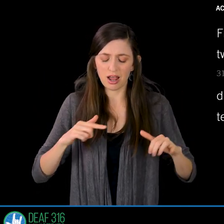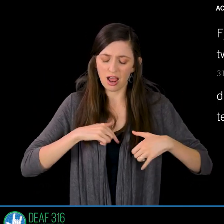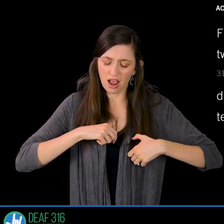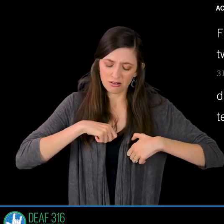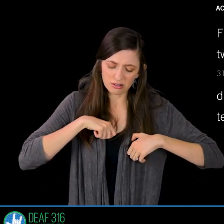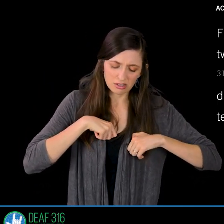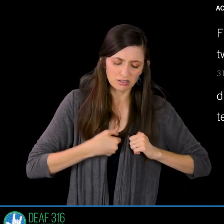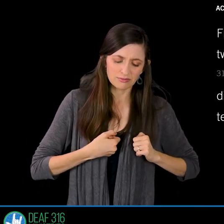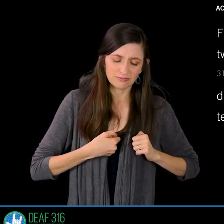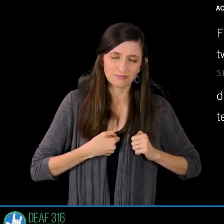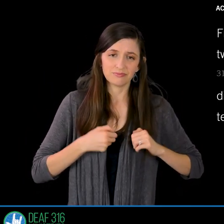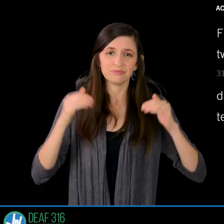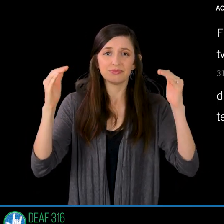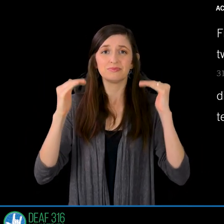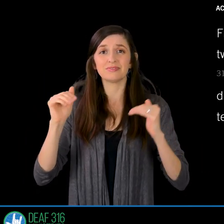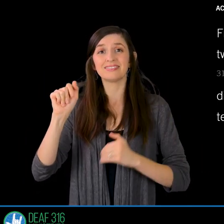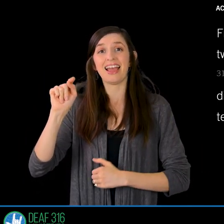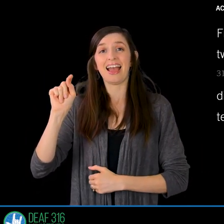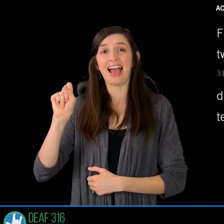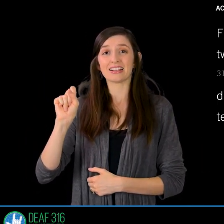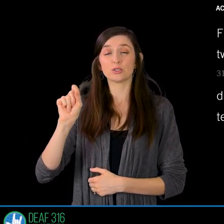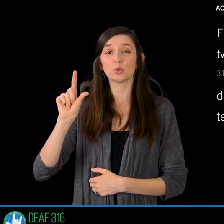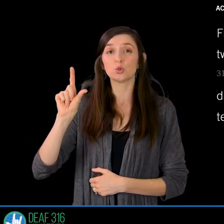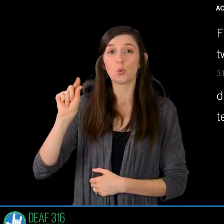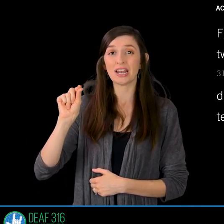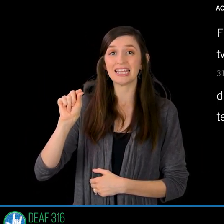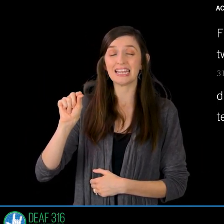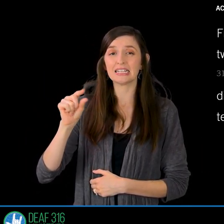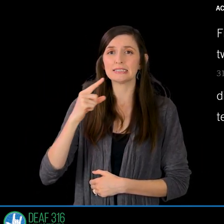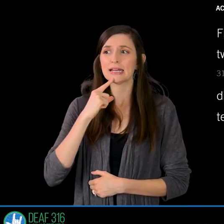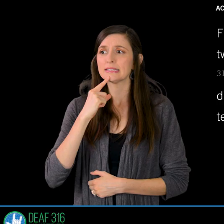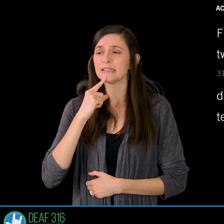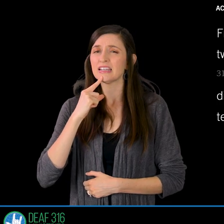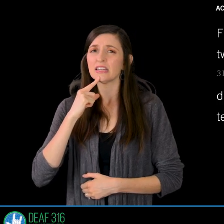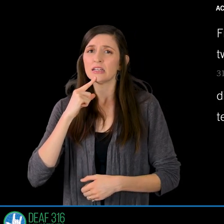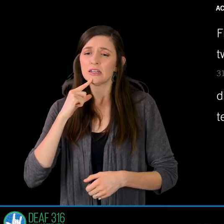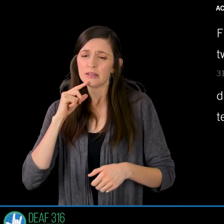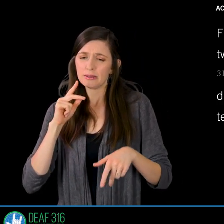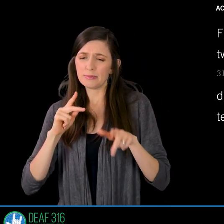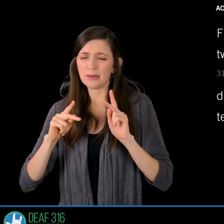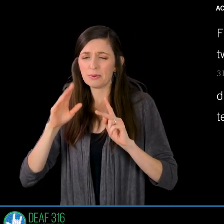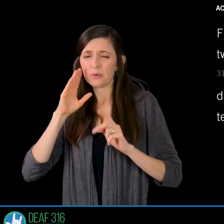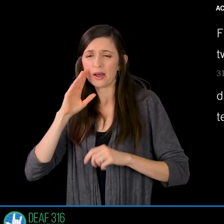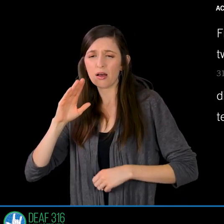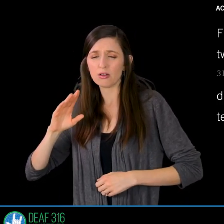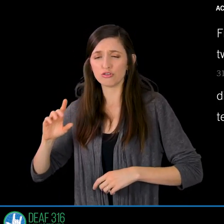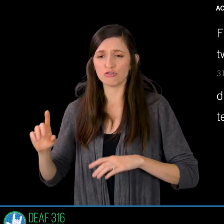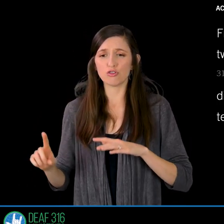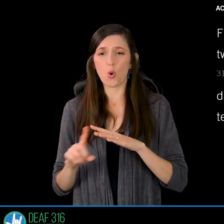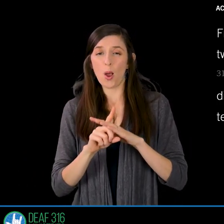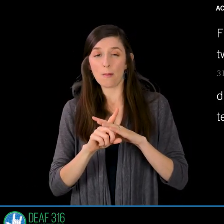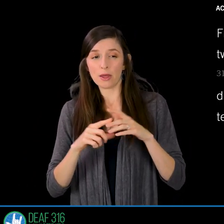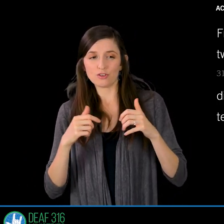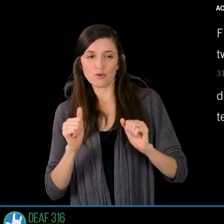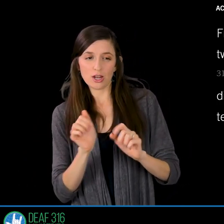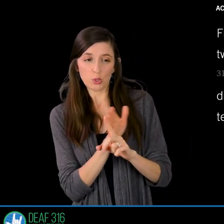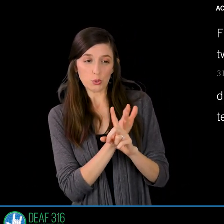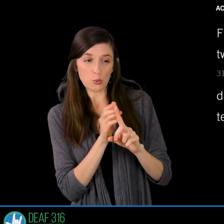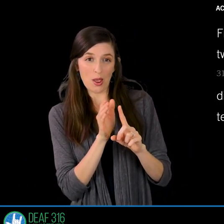from among your own selves will arise men speaking twisted things to draw away the disciples after them therefore be alert